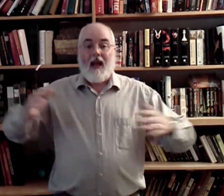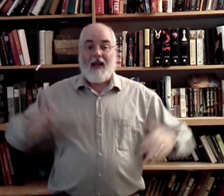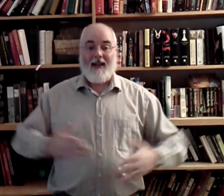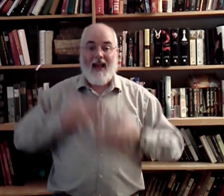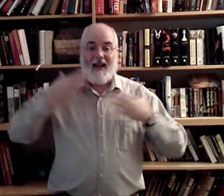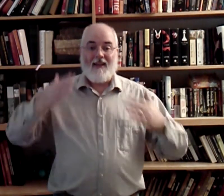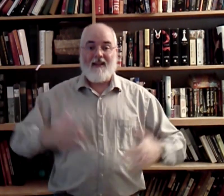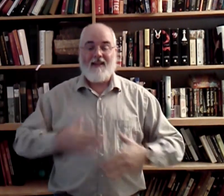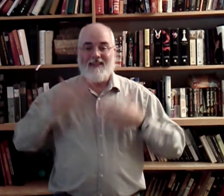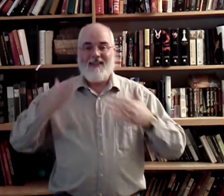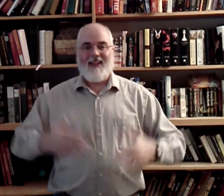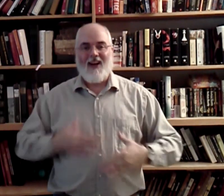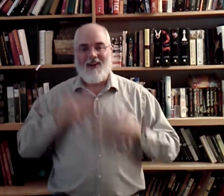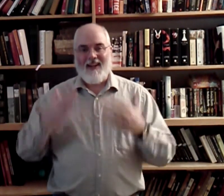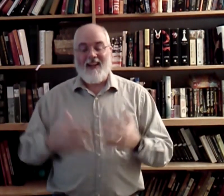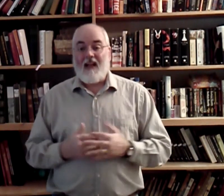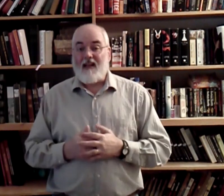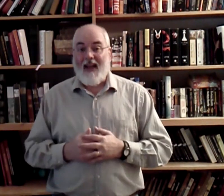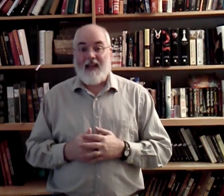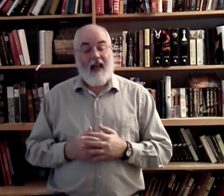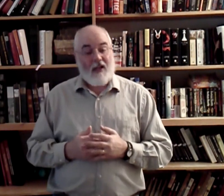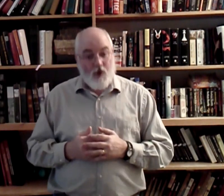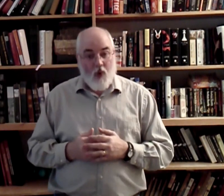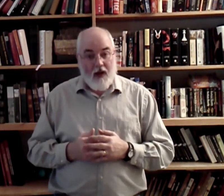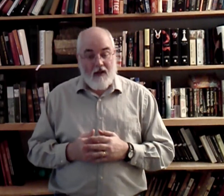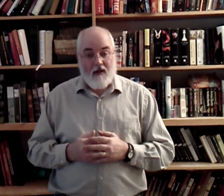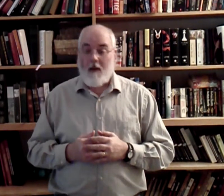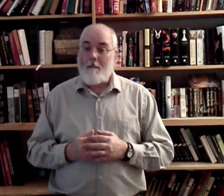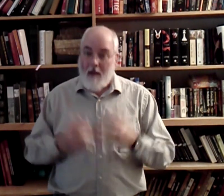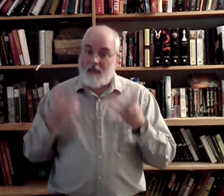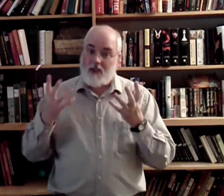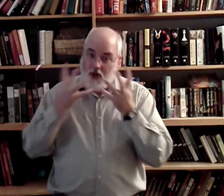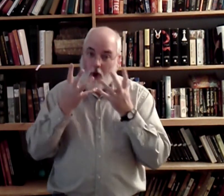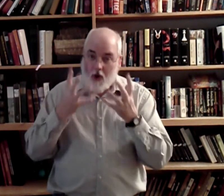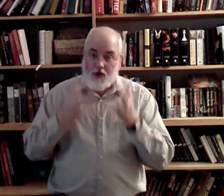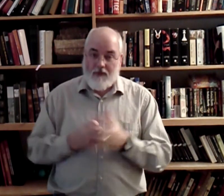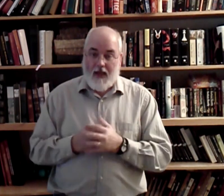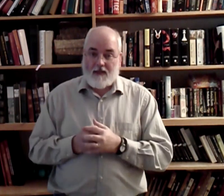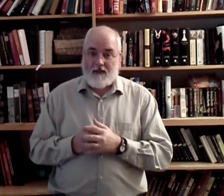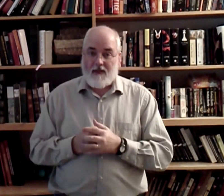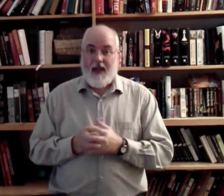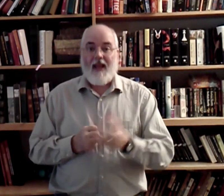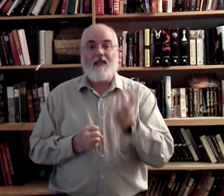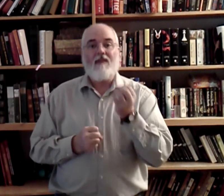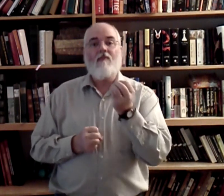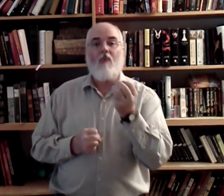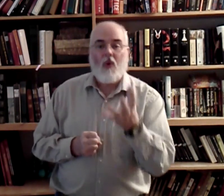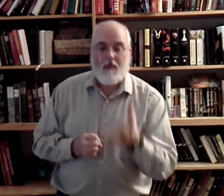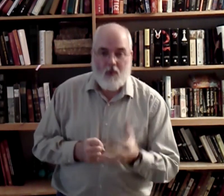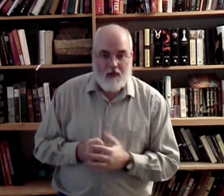Glad. Alright. Glad, like joy, must show on your face. It's even more important